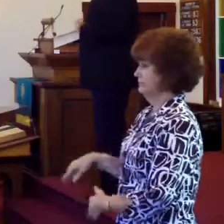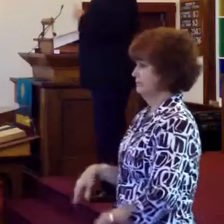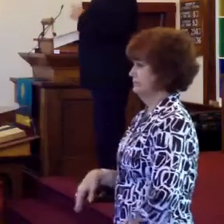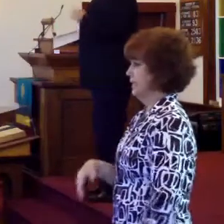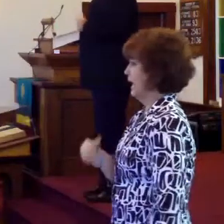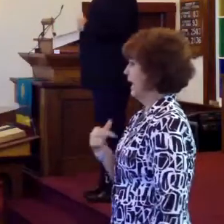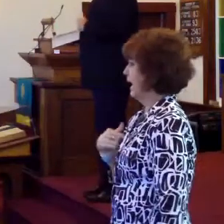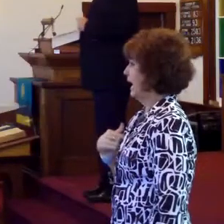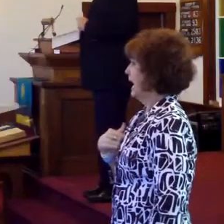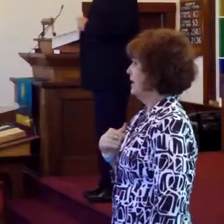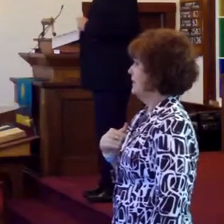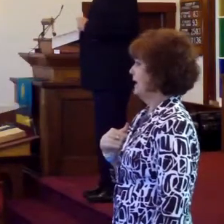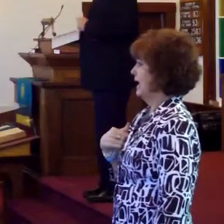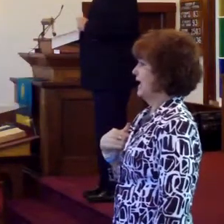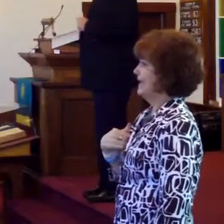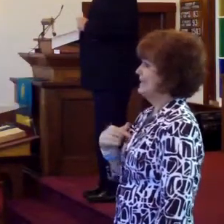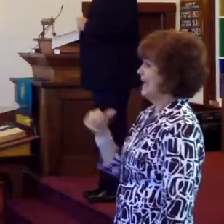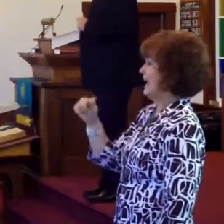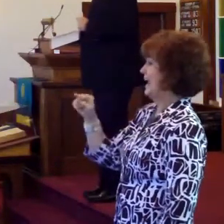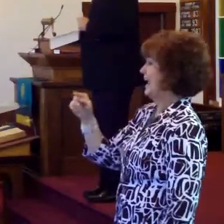He said, I am an atheist.